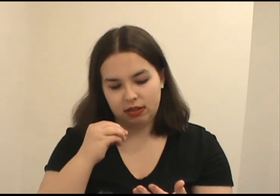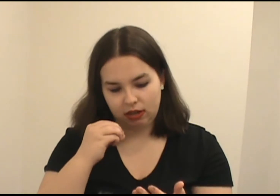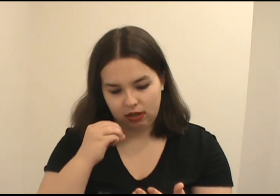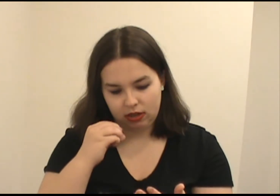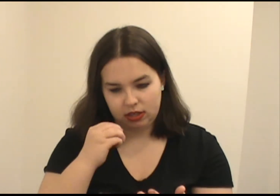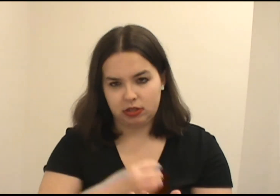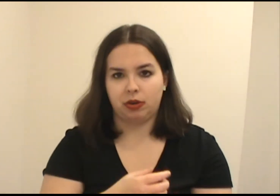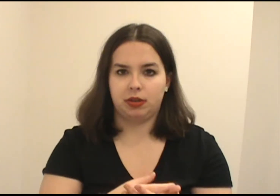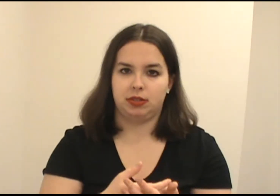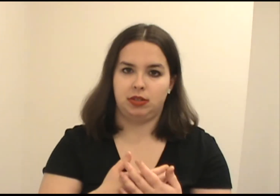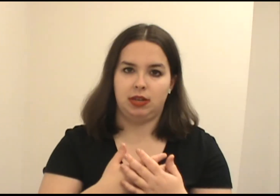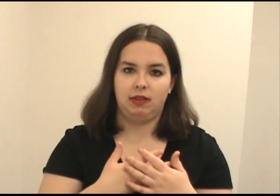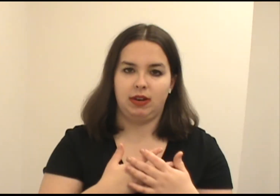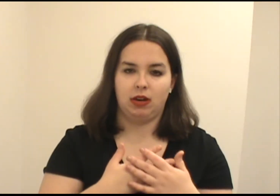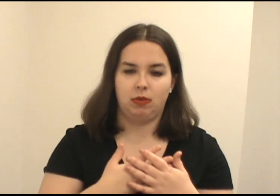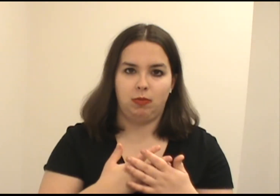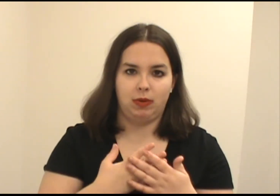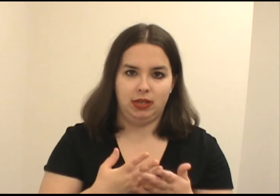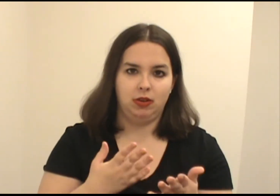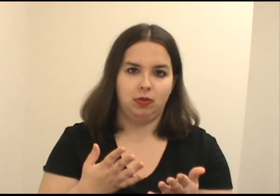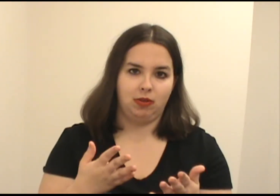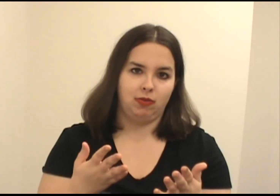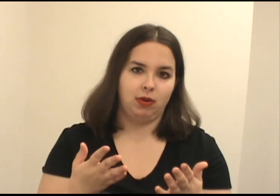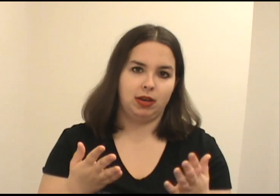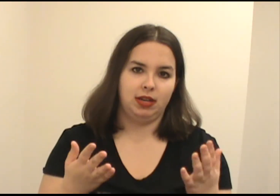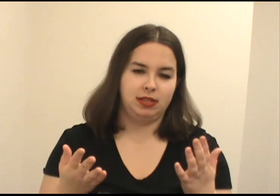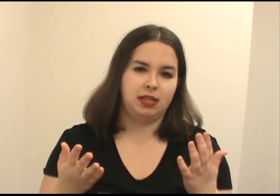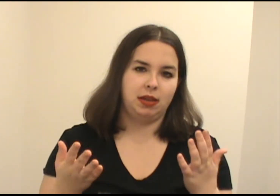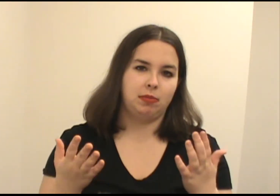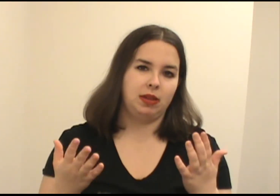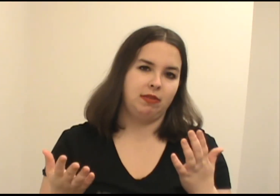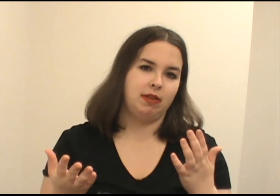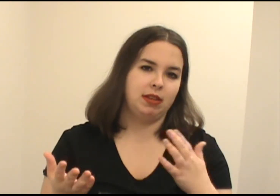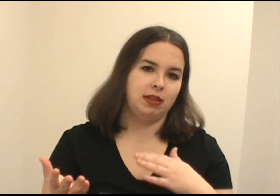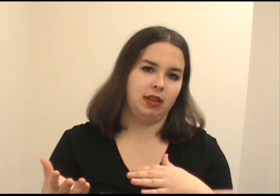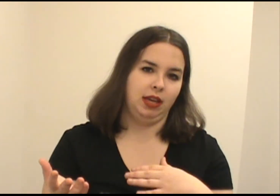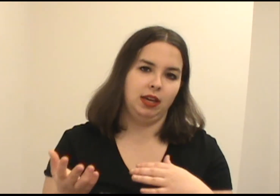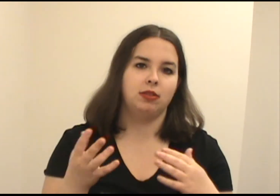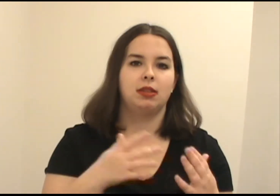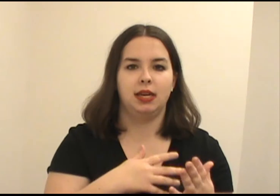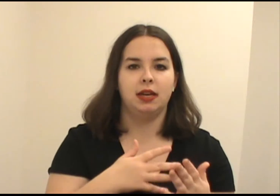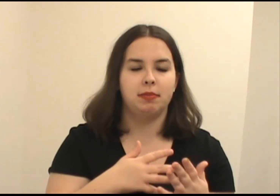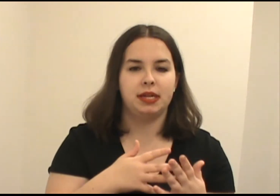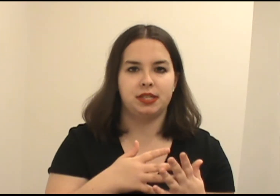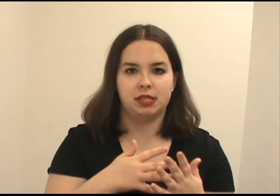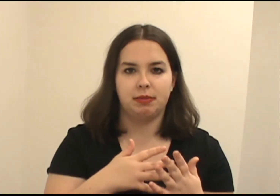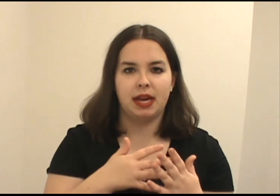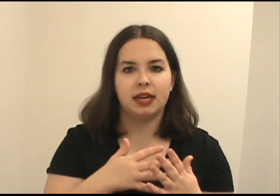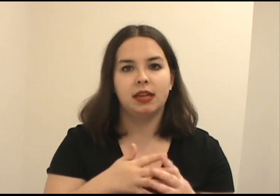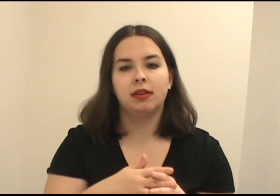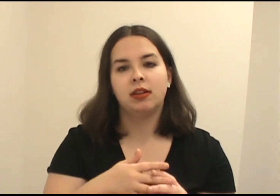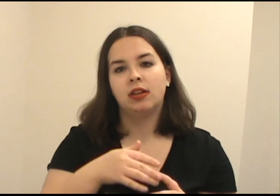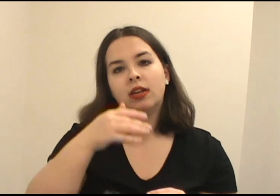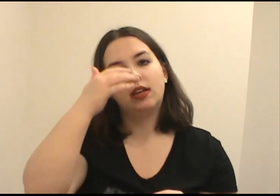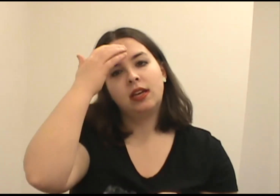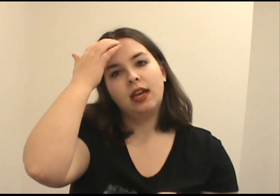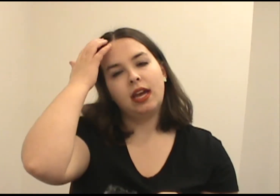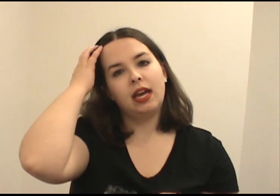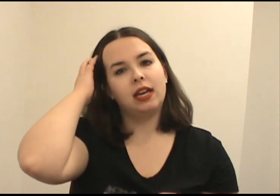he struggles to try and figure out what to do going forward because he really felt like he could lean on Manchester Black. And